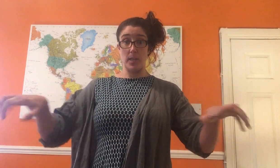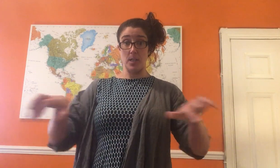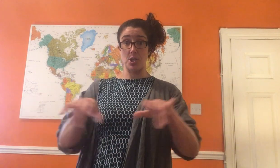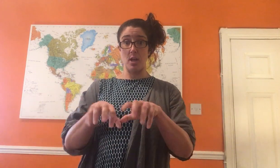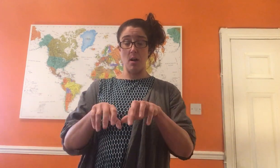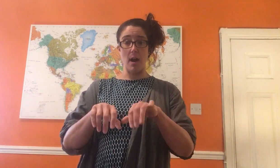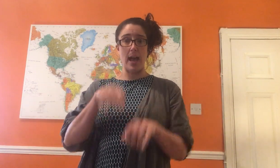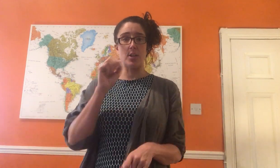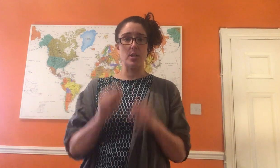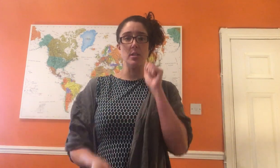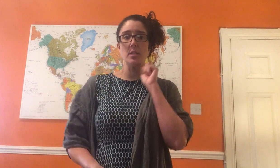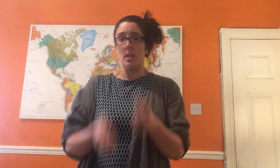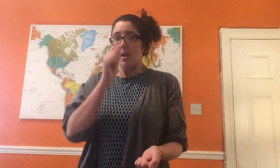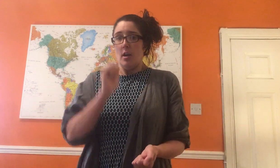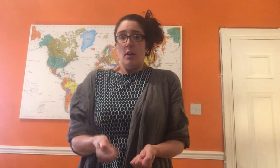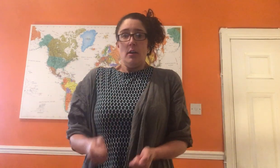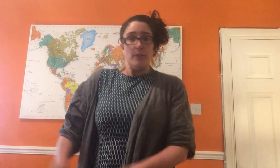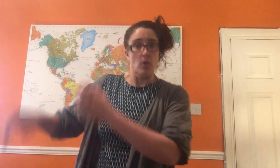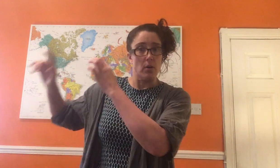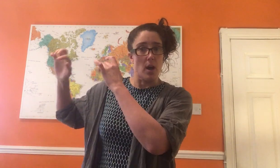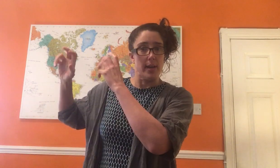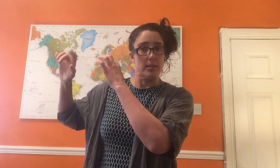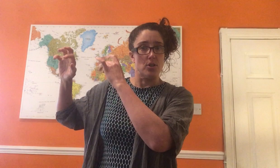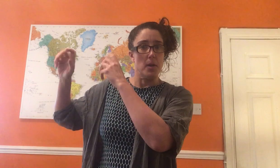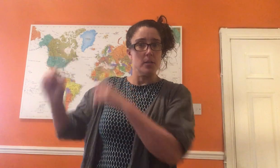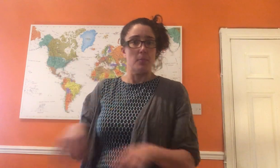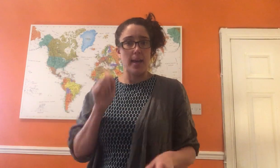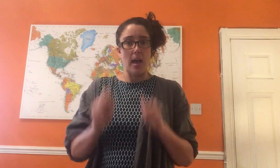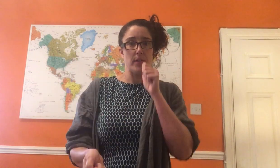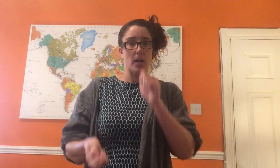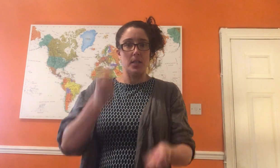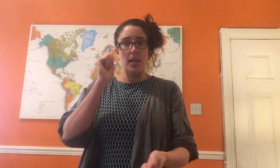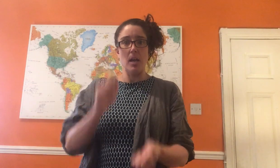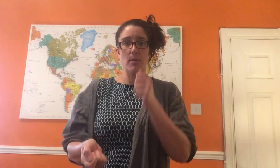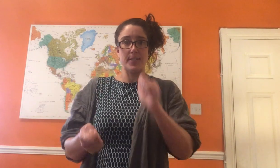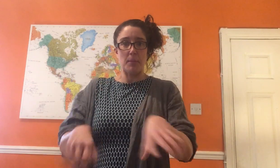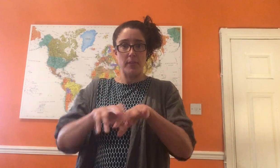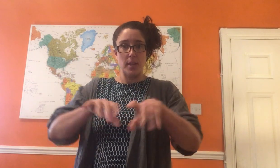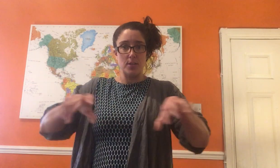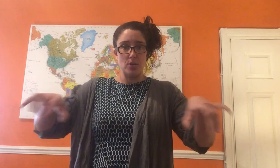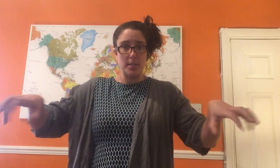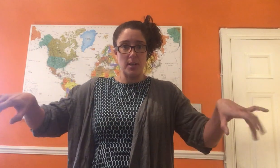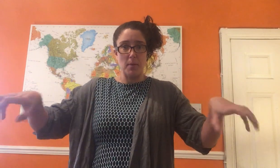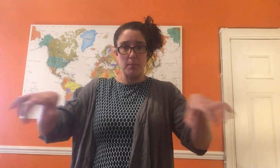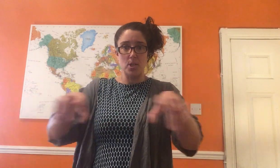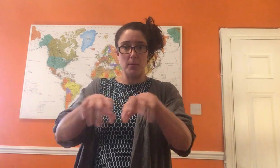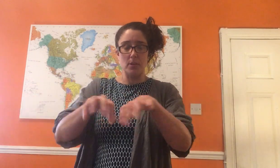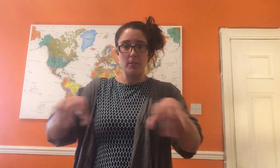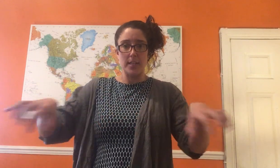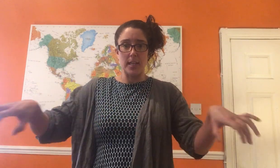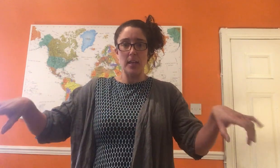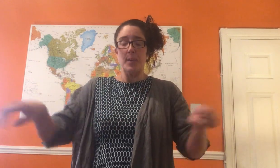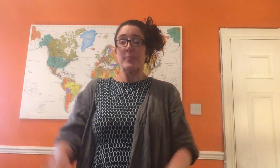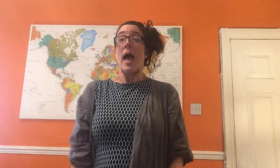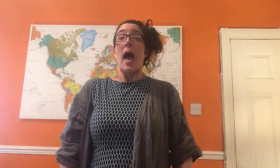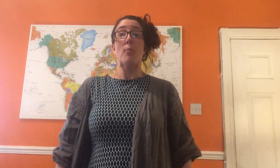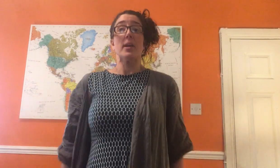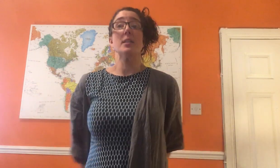we're going to show our actions for all our instruments. You may have an idea of some of the instruments I might be showing already. And we're going to